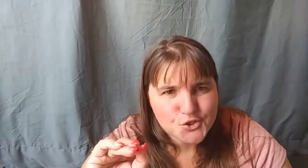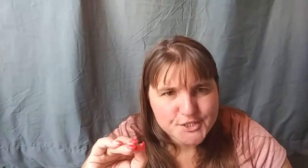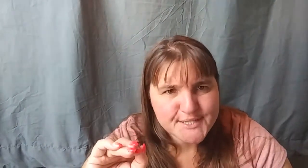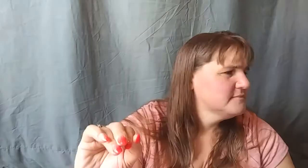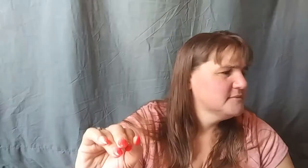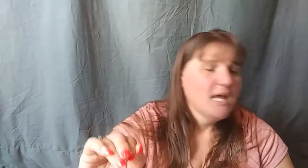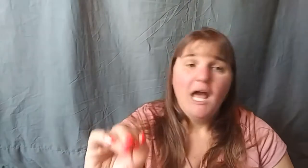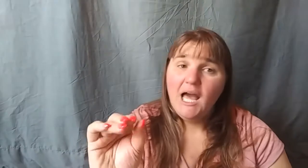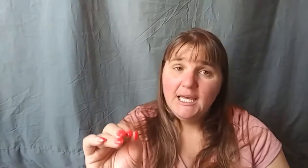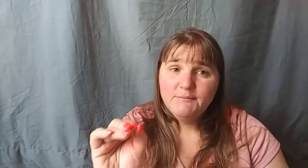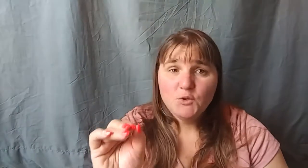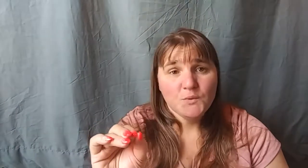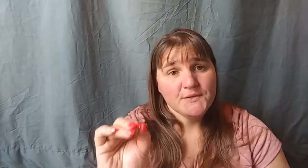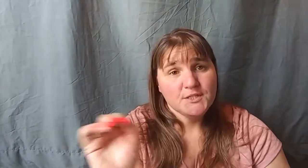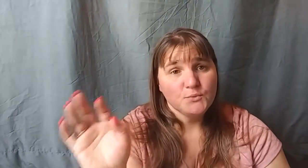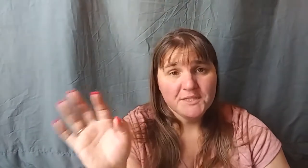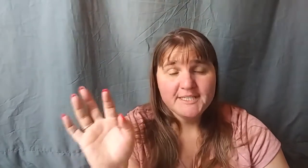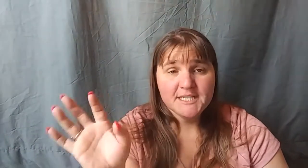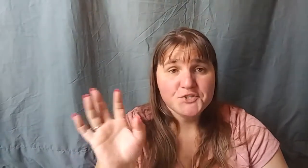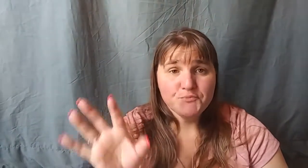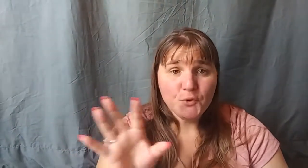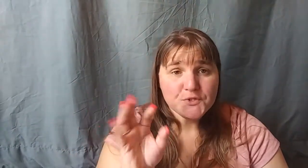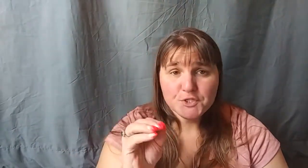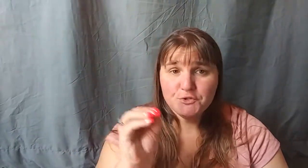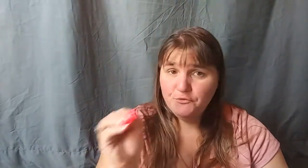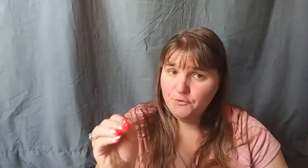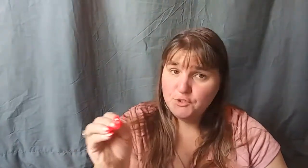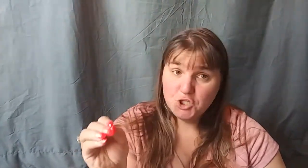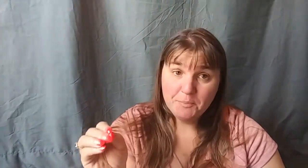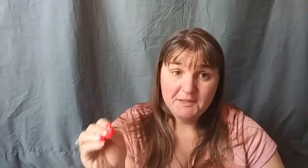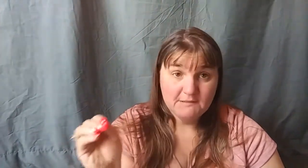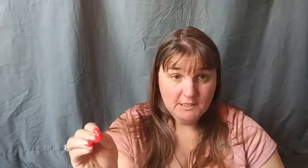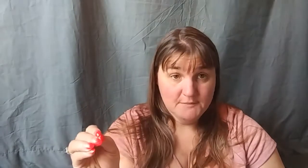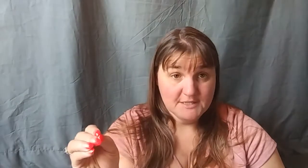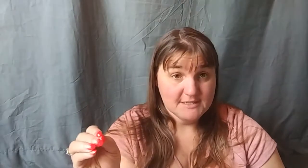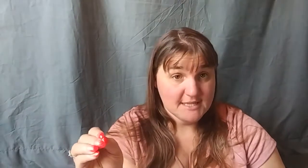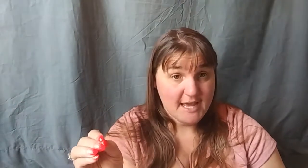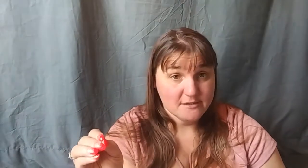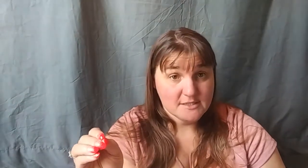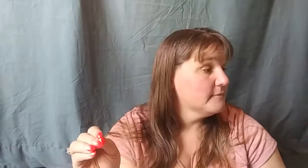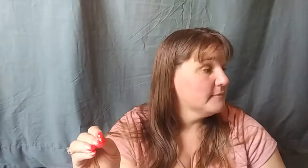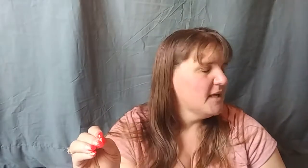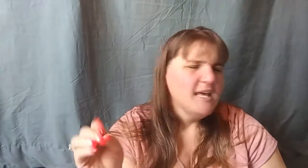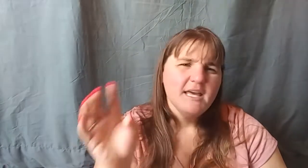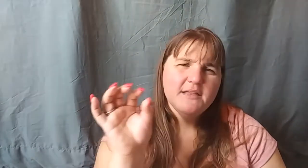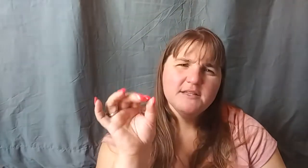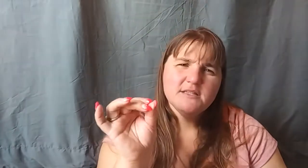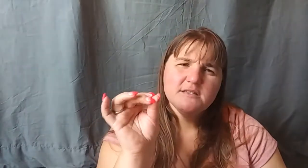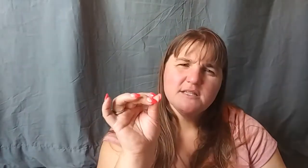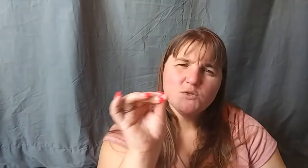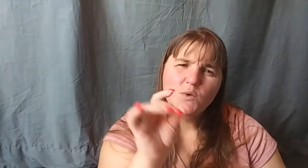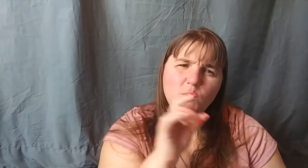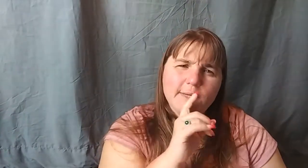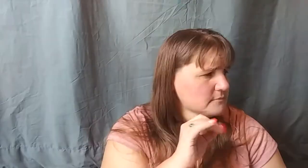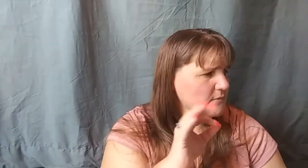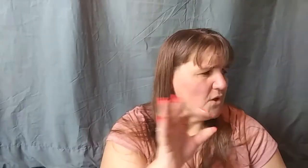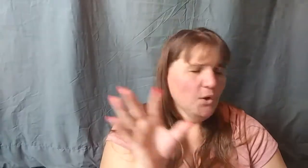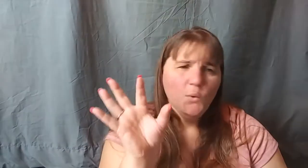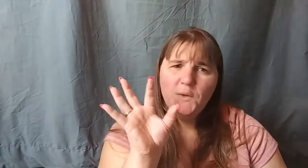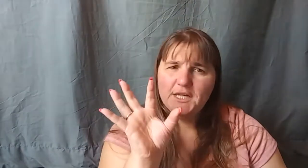than done. I am the one that really does most of the food shopping that comes into the house. And then this one week, we had a lot